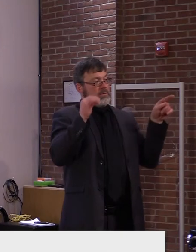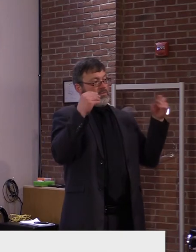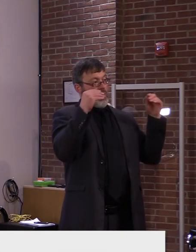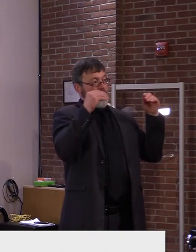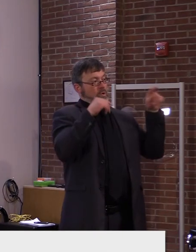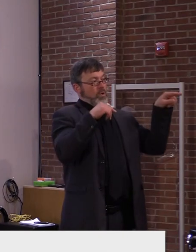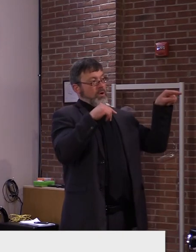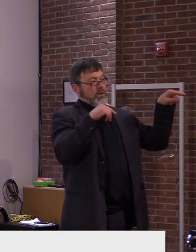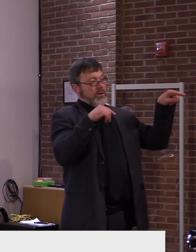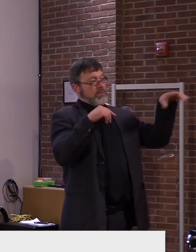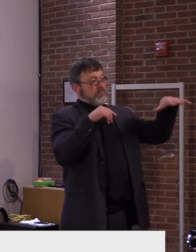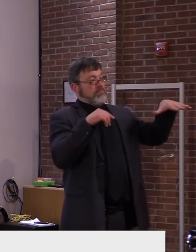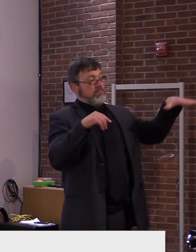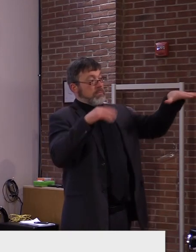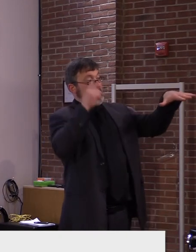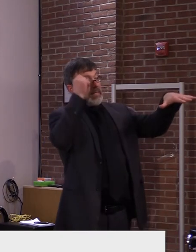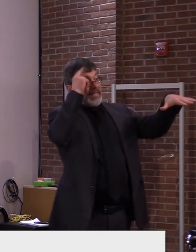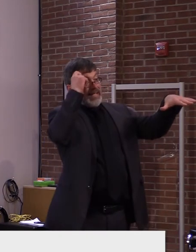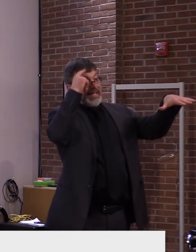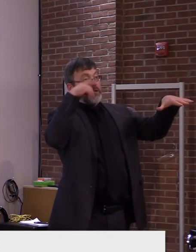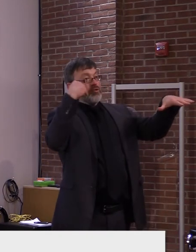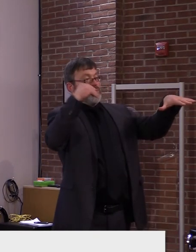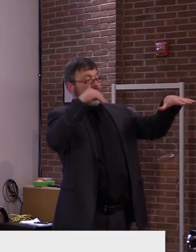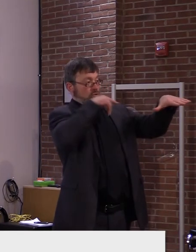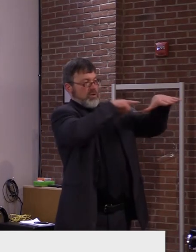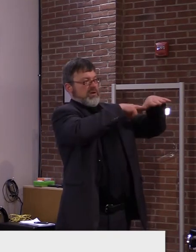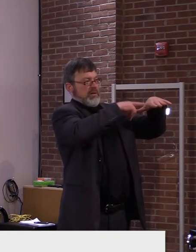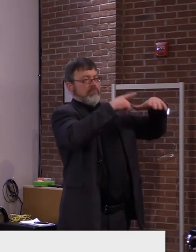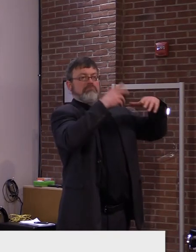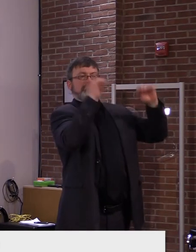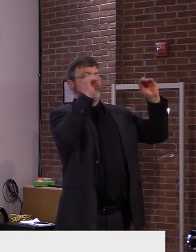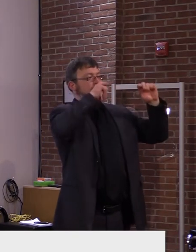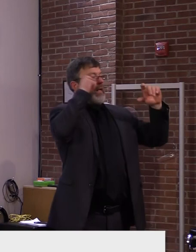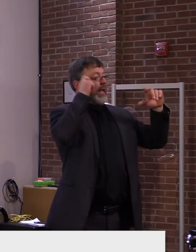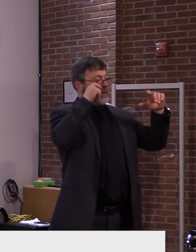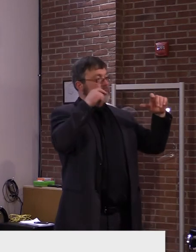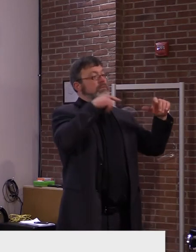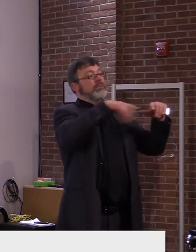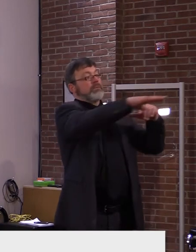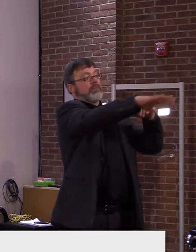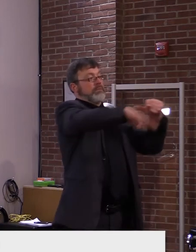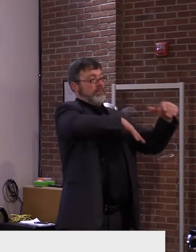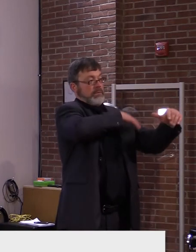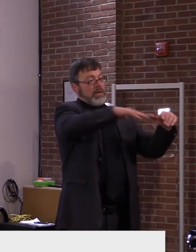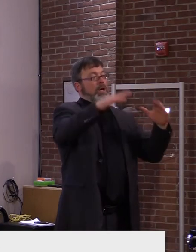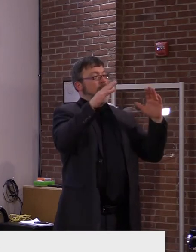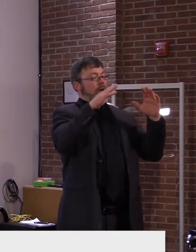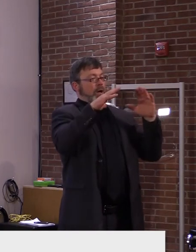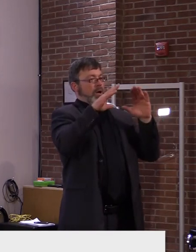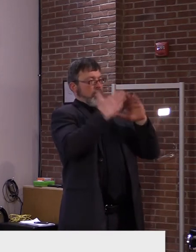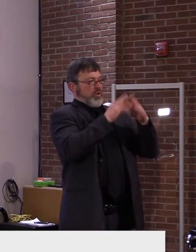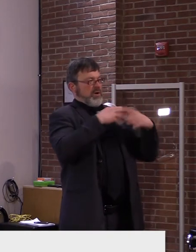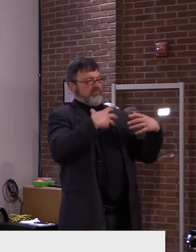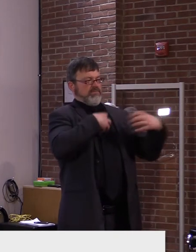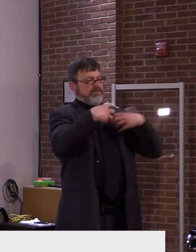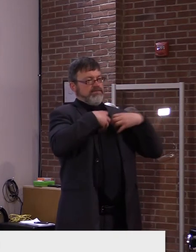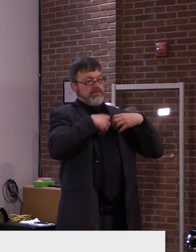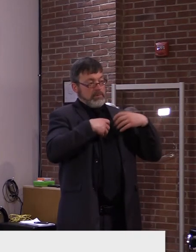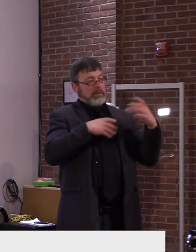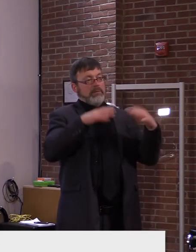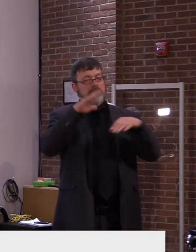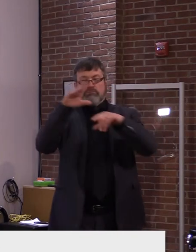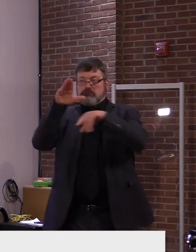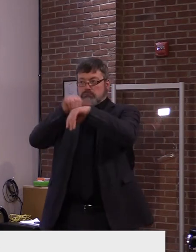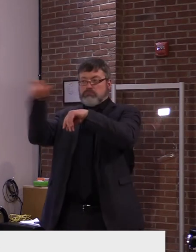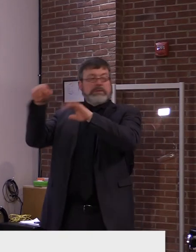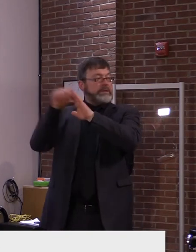doesn't seem to be as clear to folks is how much action is the attorney general's office taking? How often do they do